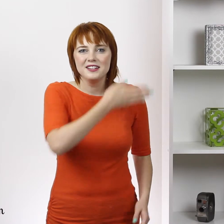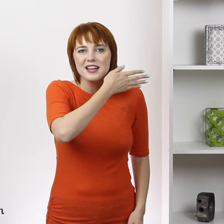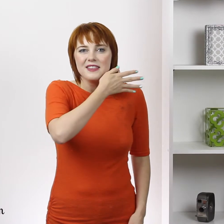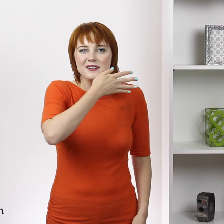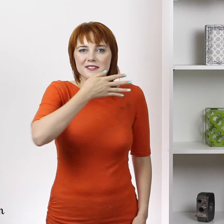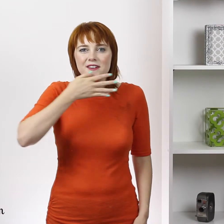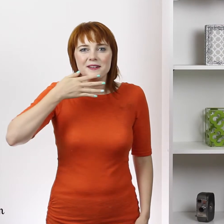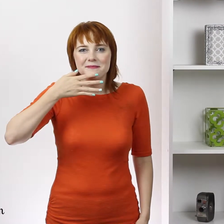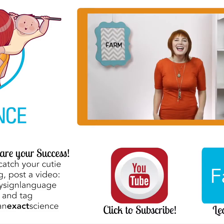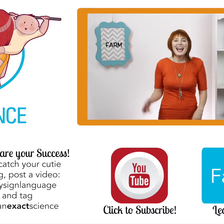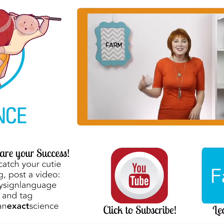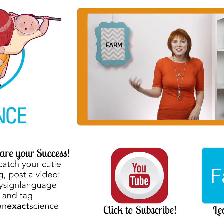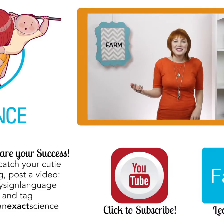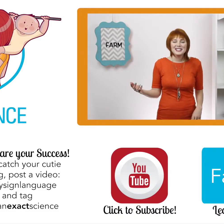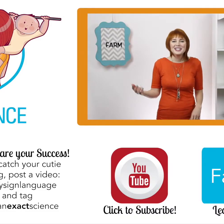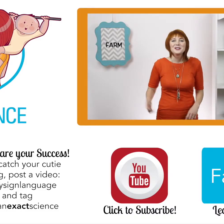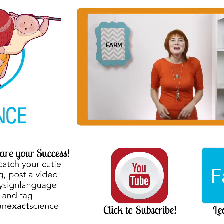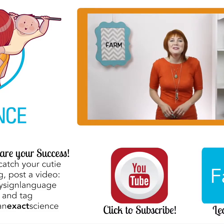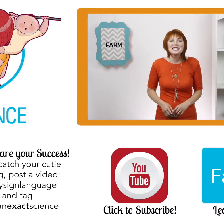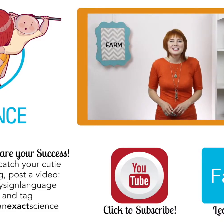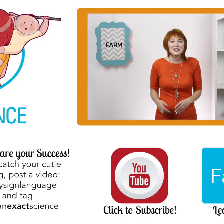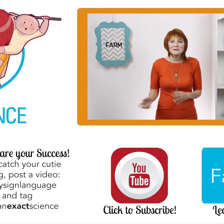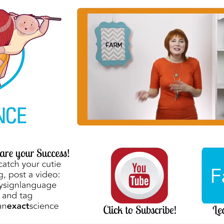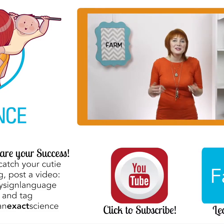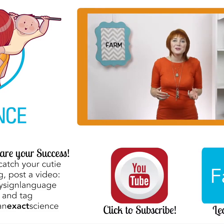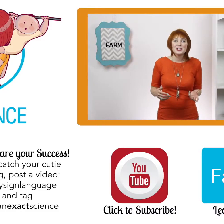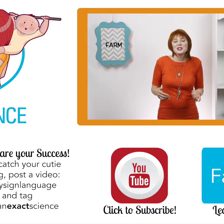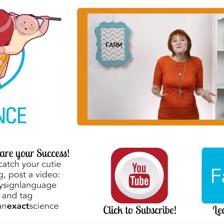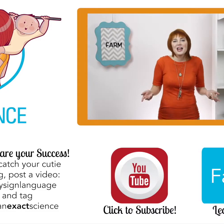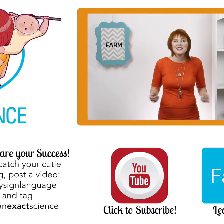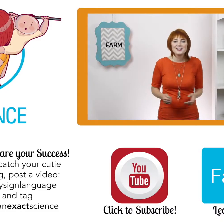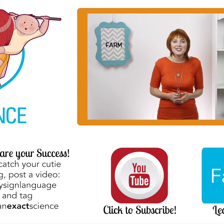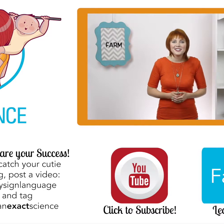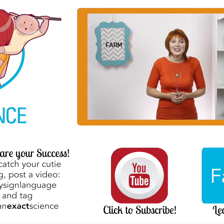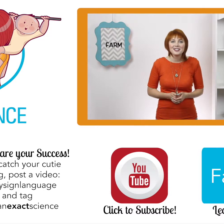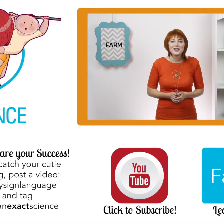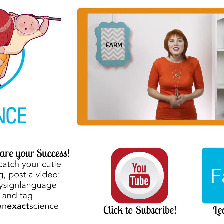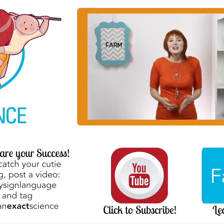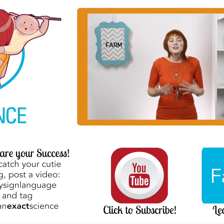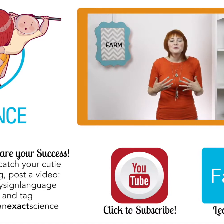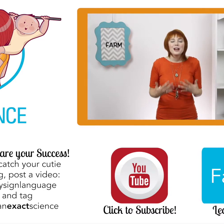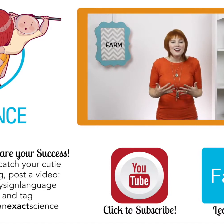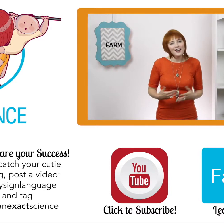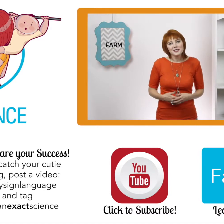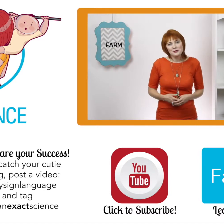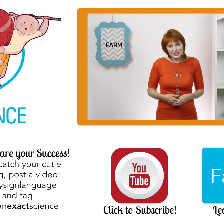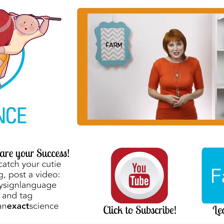look, there's a farm. As you're consistent, your baby can start to make the association and then start signing. You're way awesome for teaching